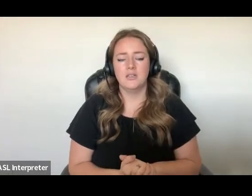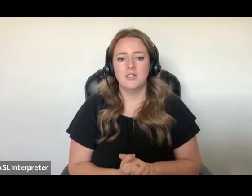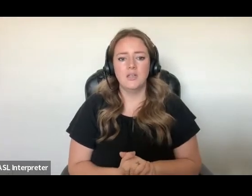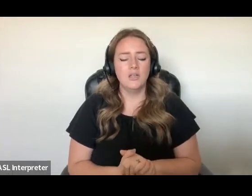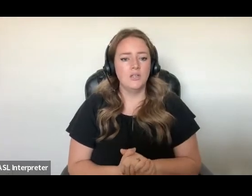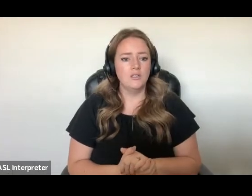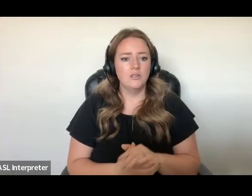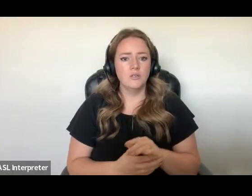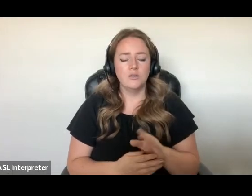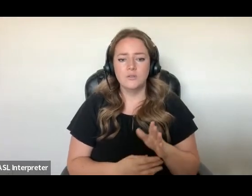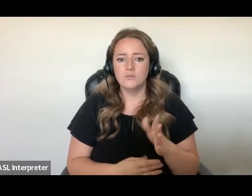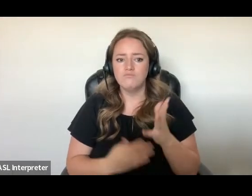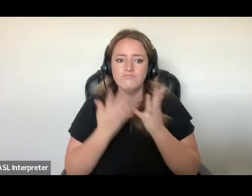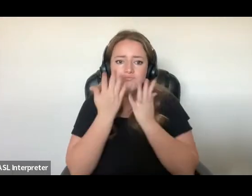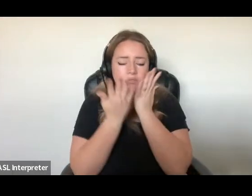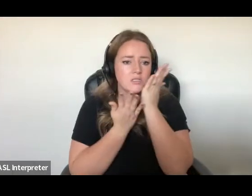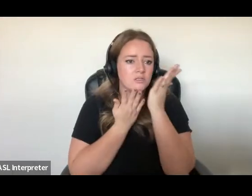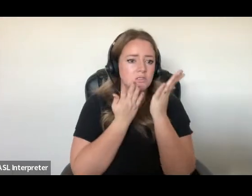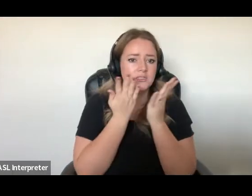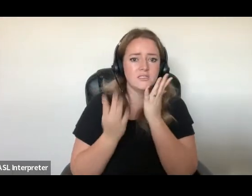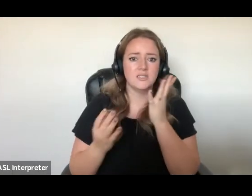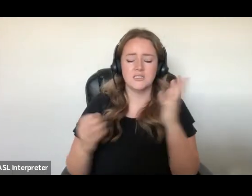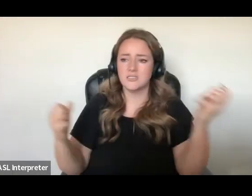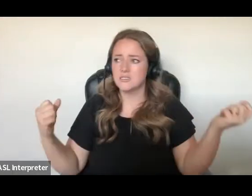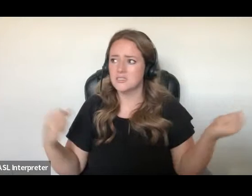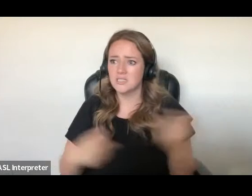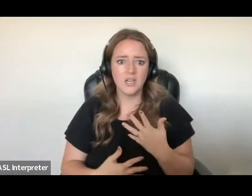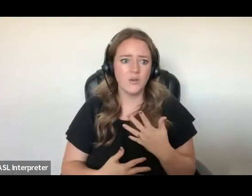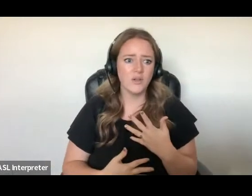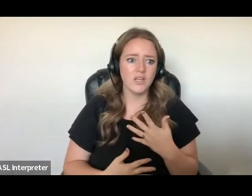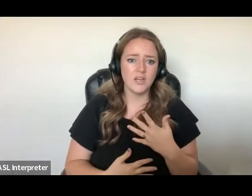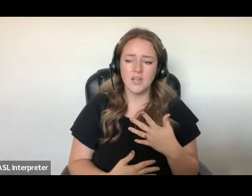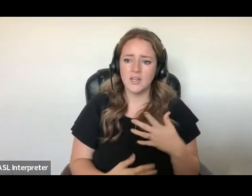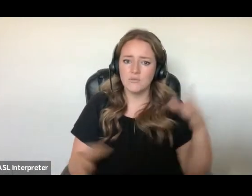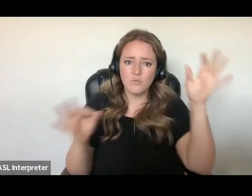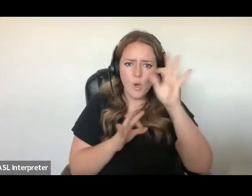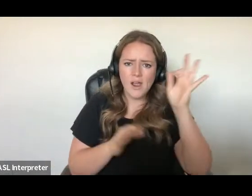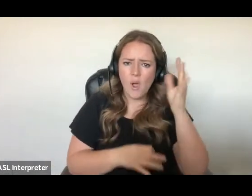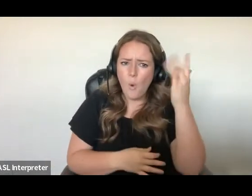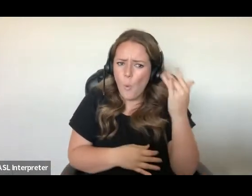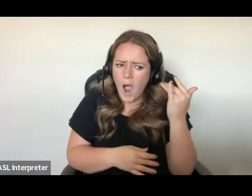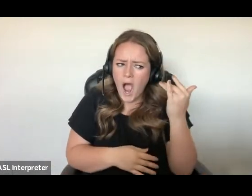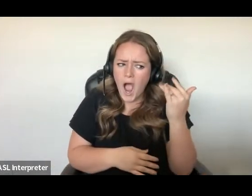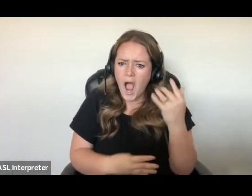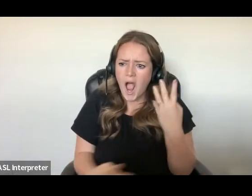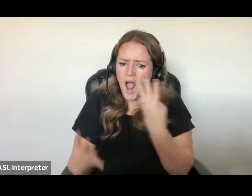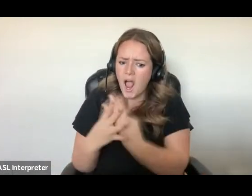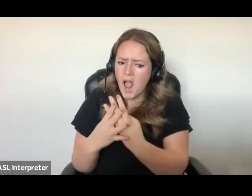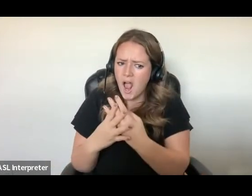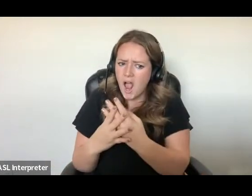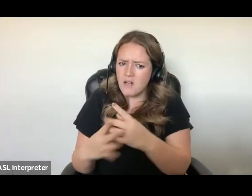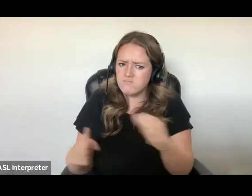terrifying, and I had no idea why I was there. I just cried.